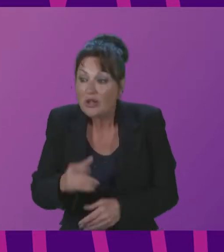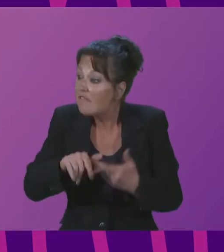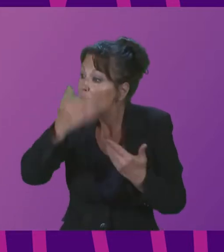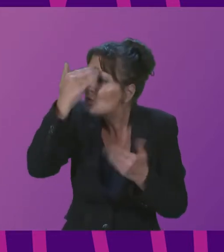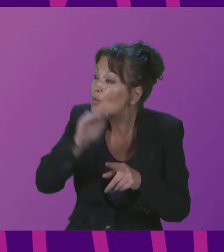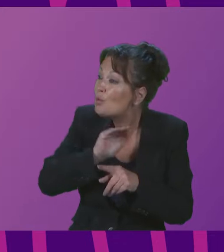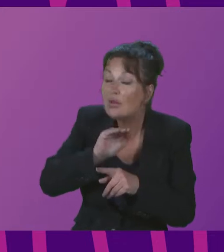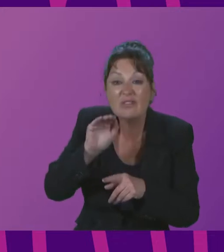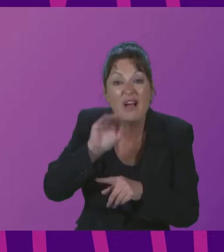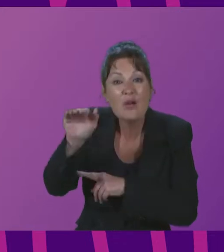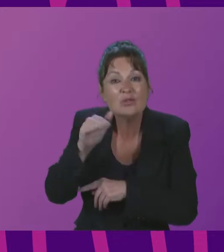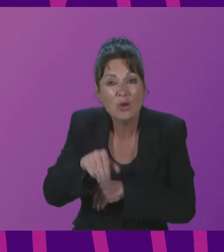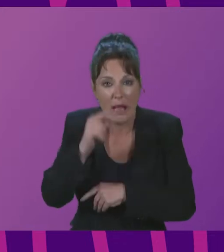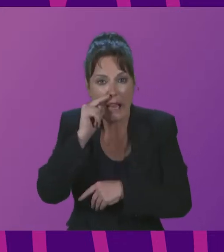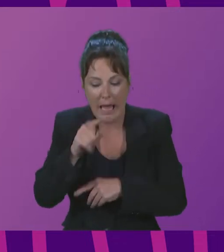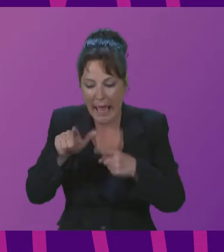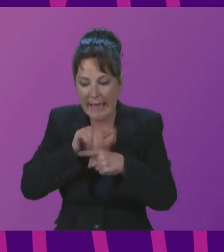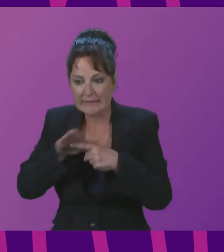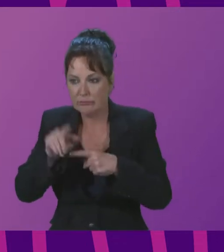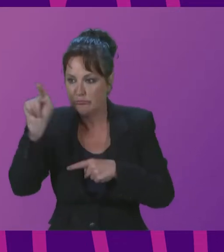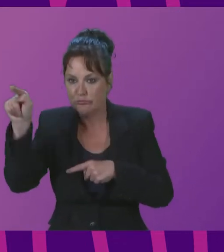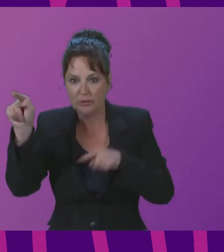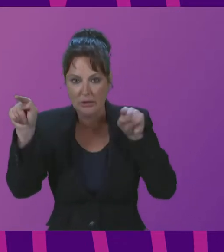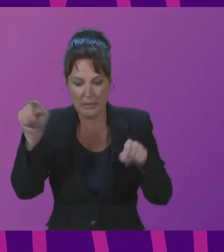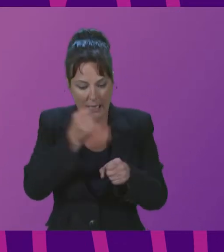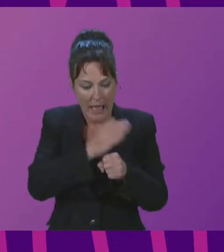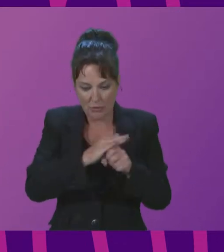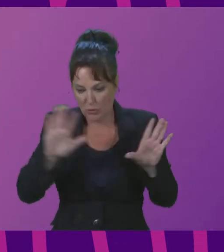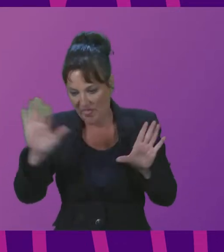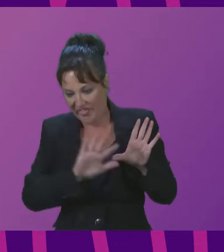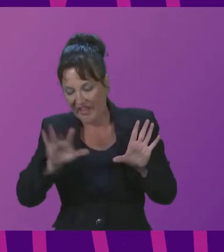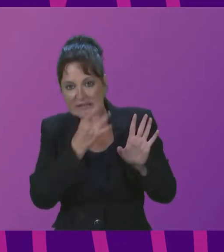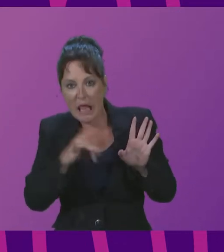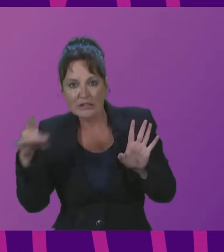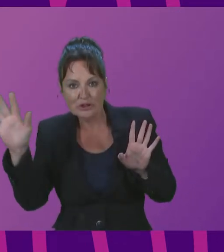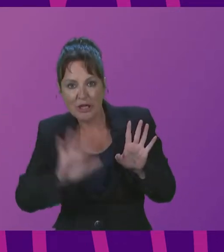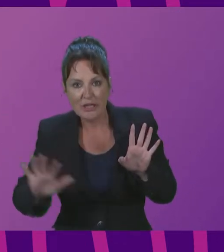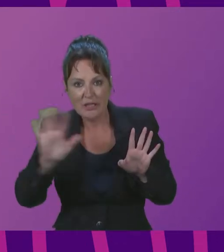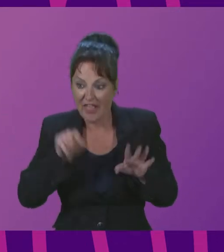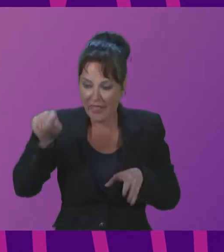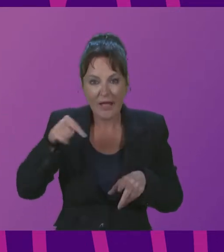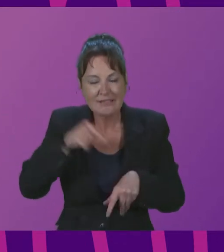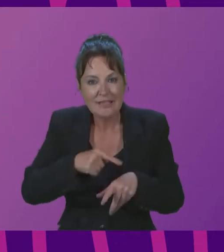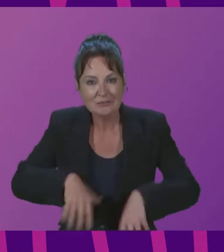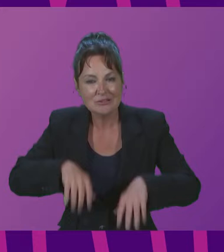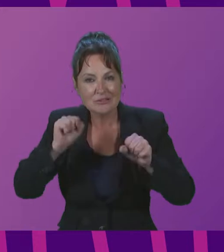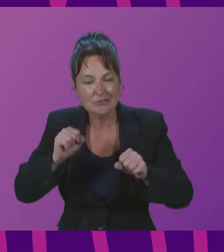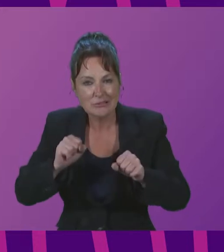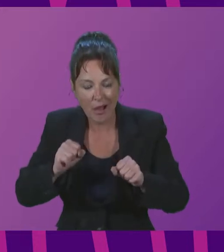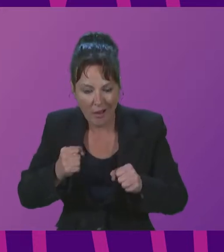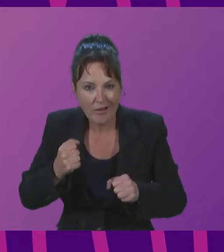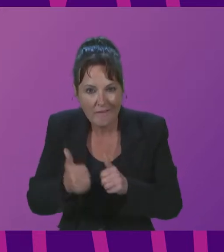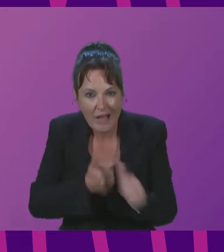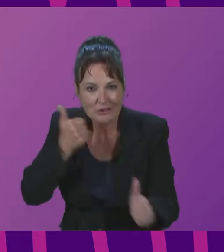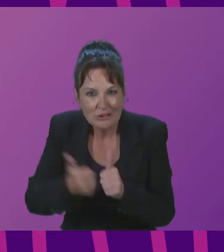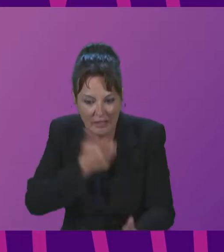outwith Scotland is the bit between Edinburgh and Glasgow where the industrial revolution was forged